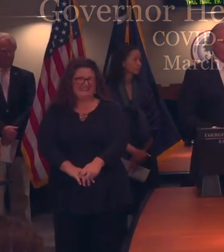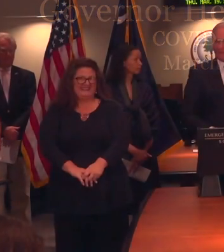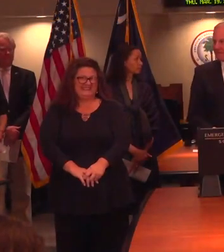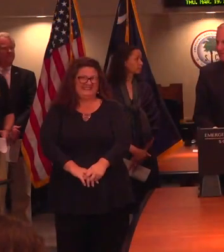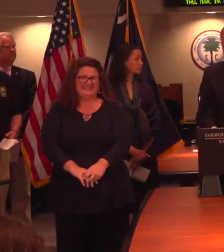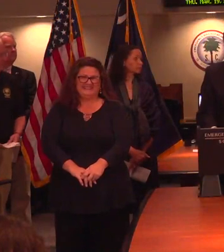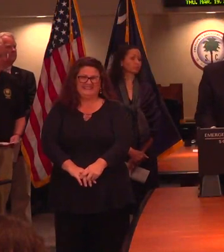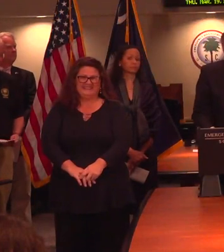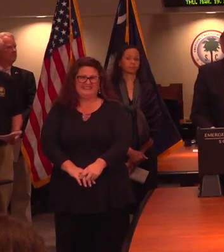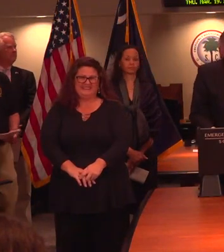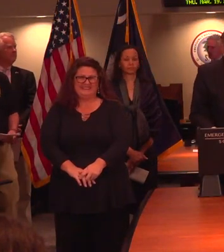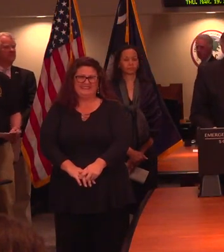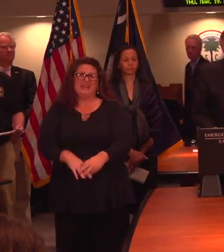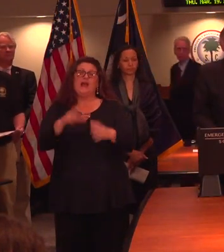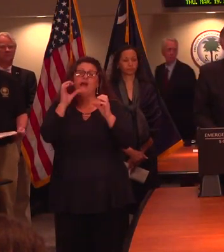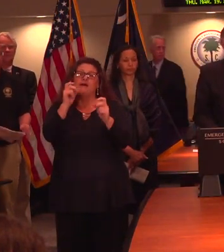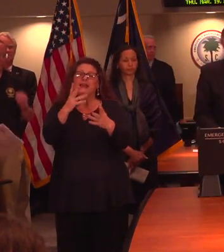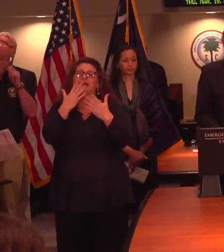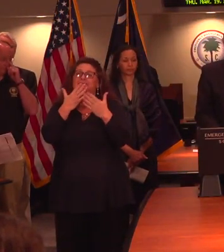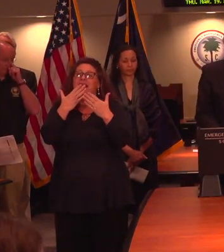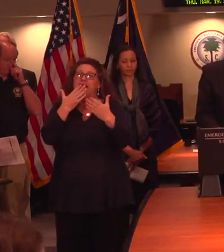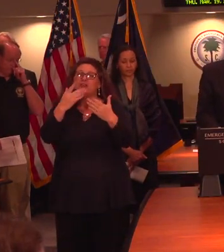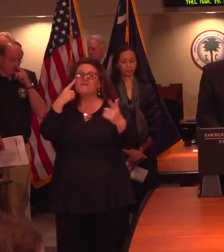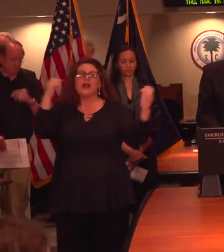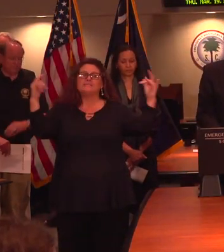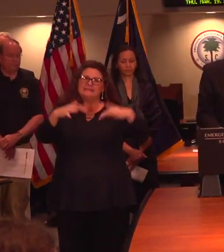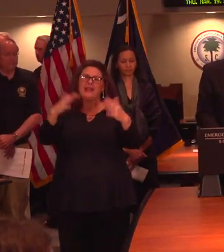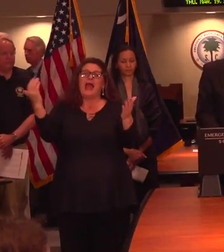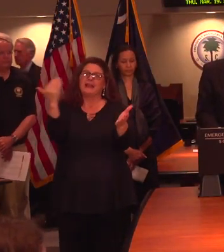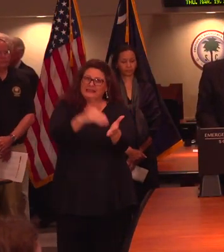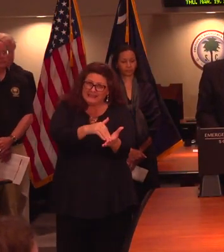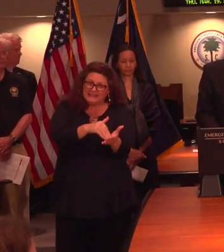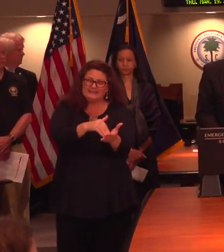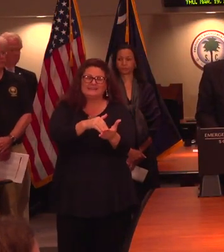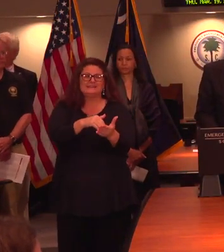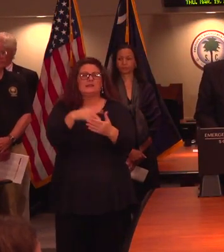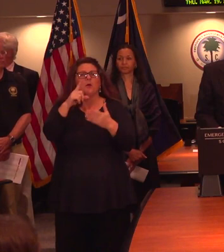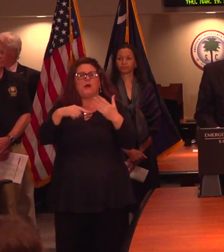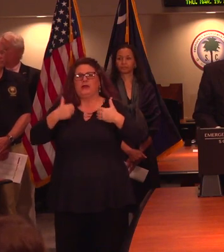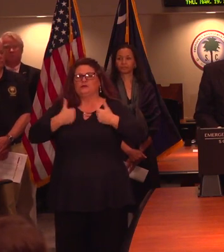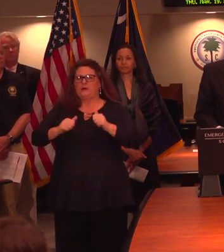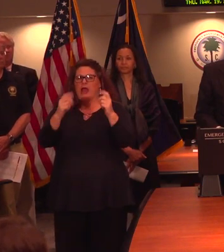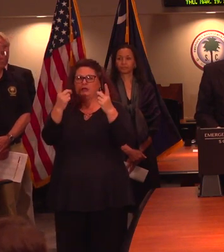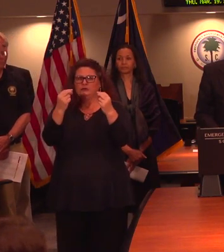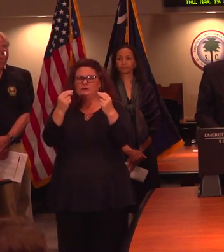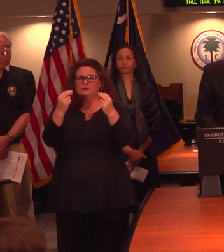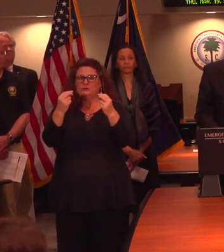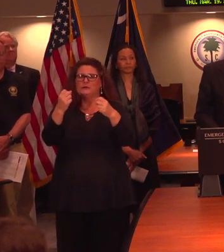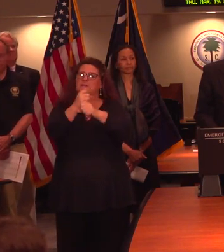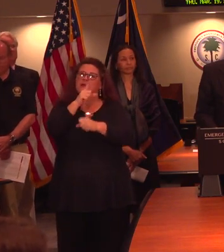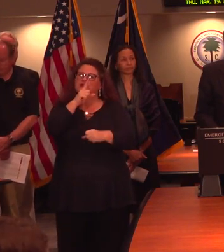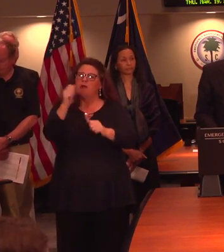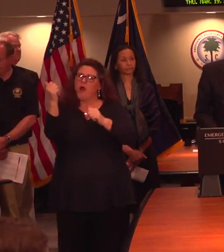All right, we all thank you for assembling again. What we are attempting to do is keep all the people of South